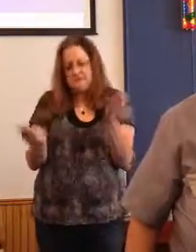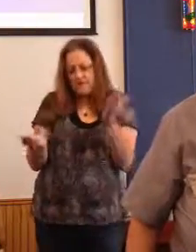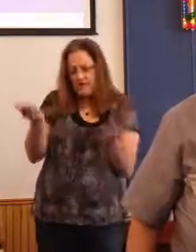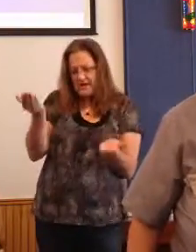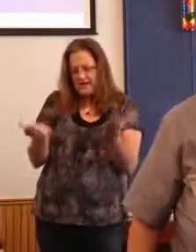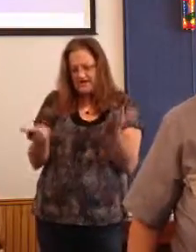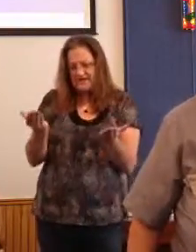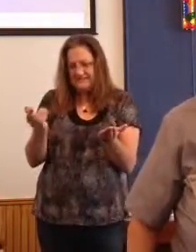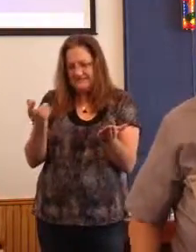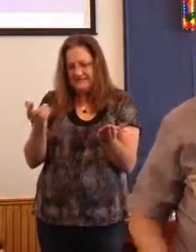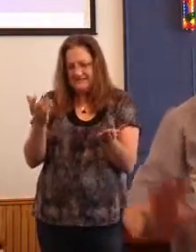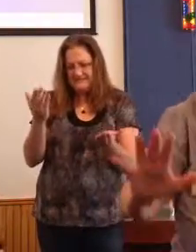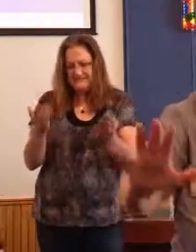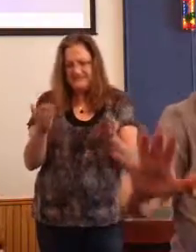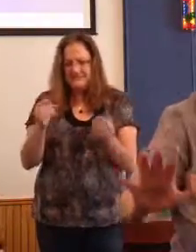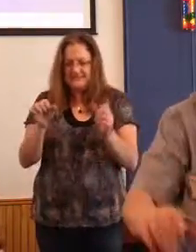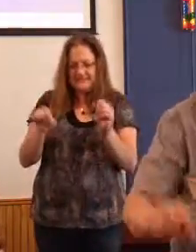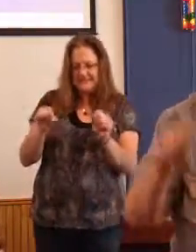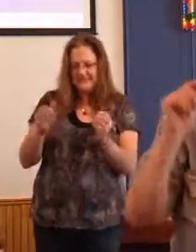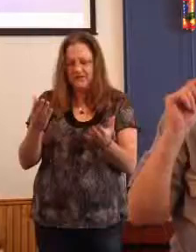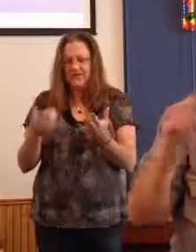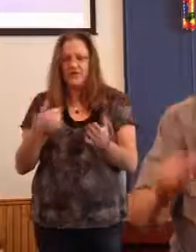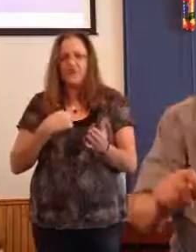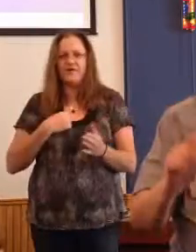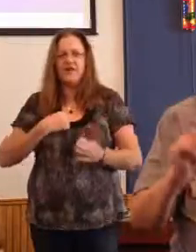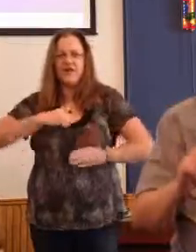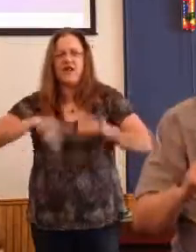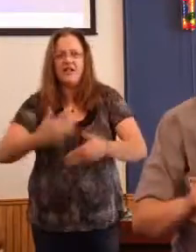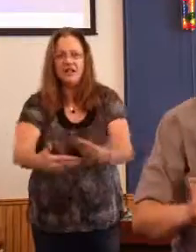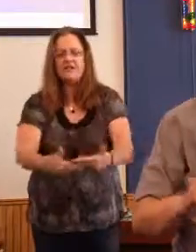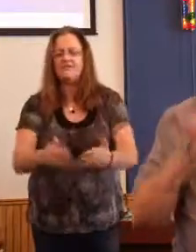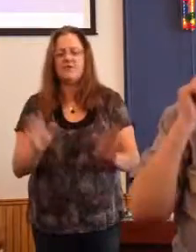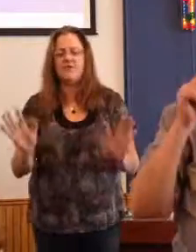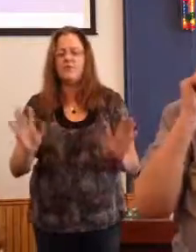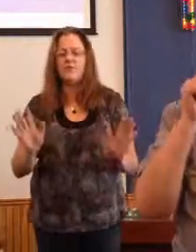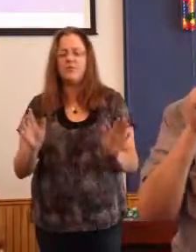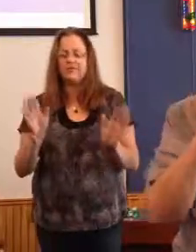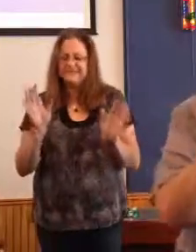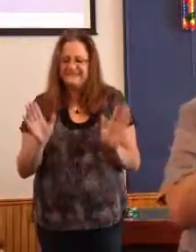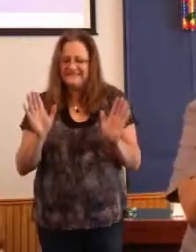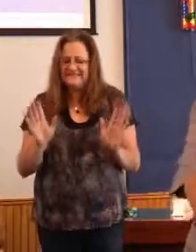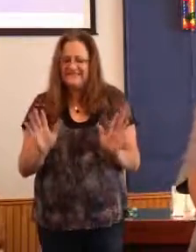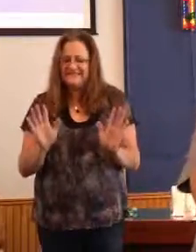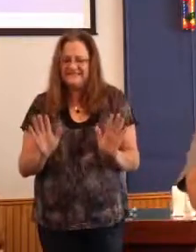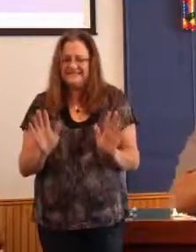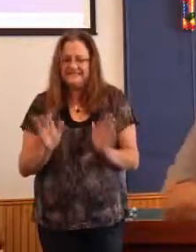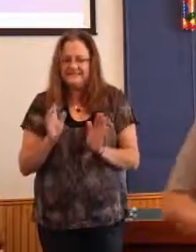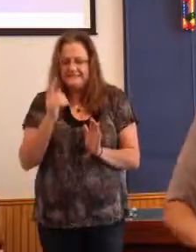We just don't run in. We need to take measured chances. So, so this week,